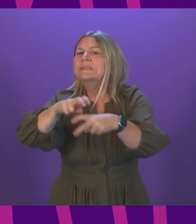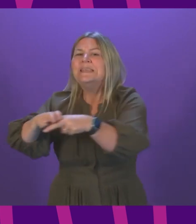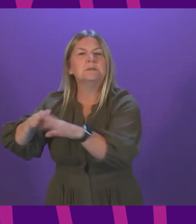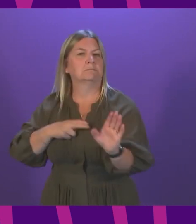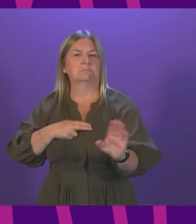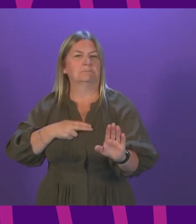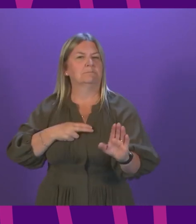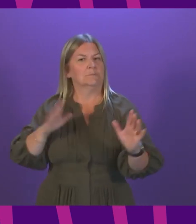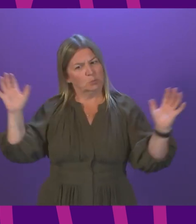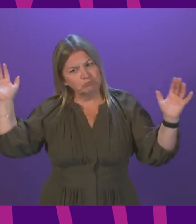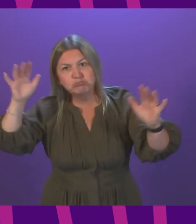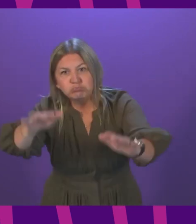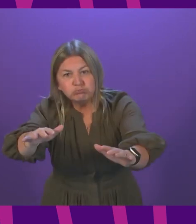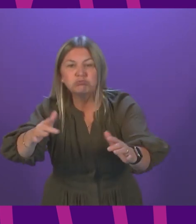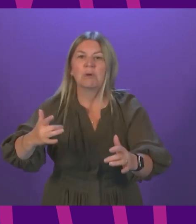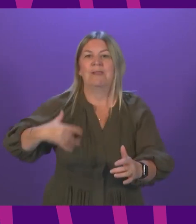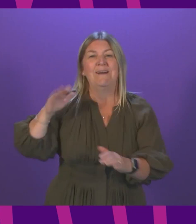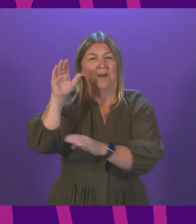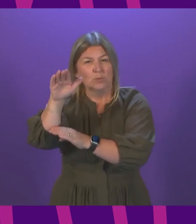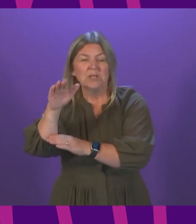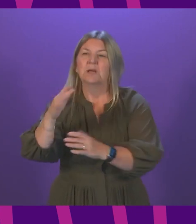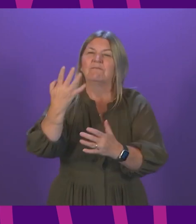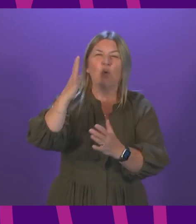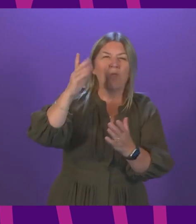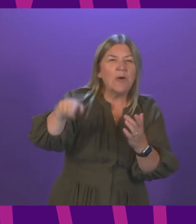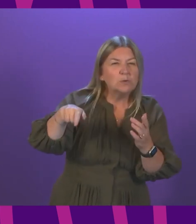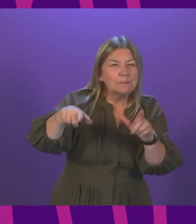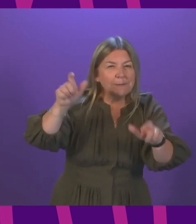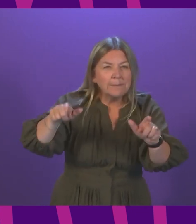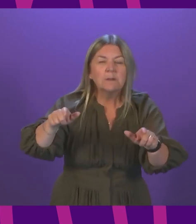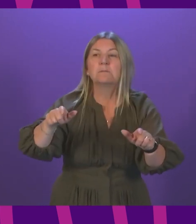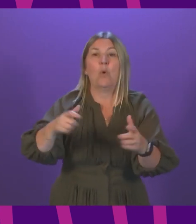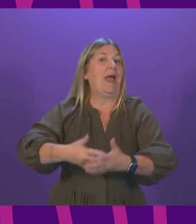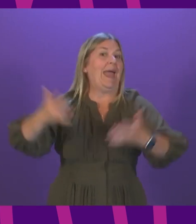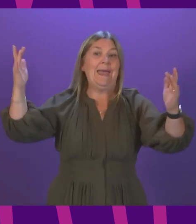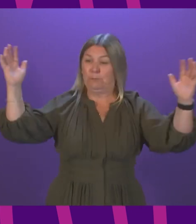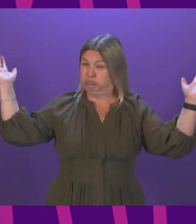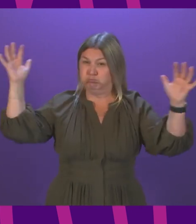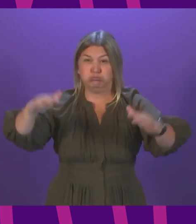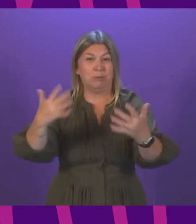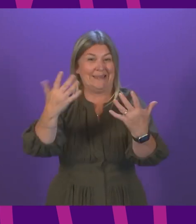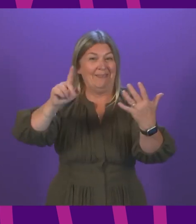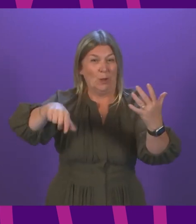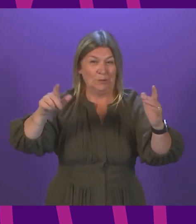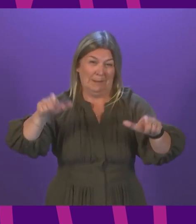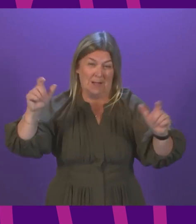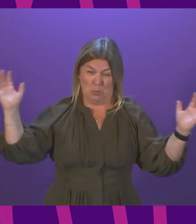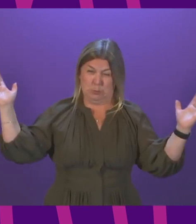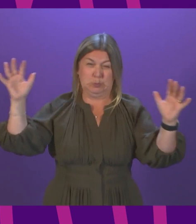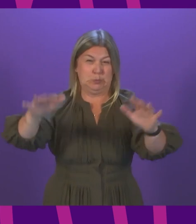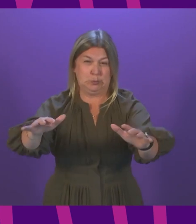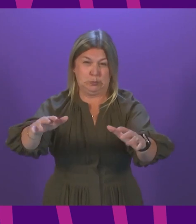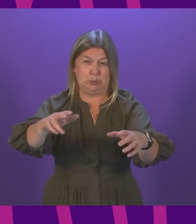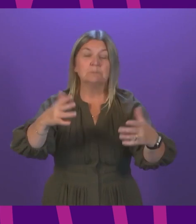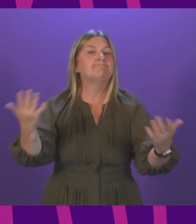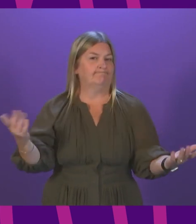to live outdoor unseated events of more than 4,000 people and to any event of more than 10,000 people. We have been working in